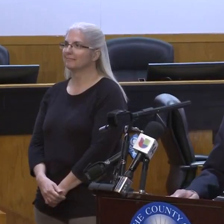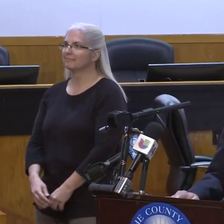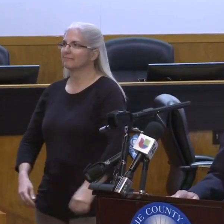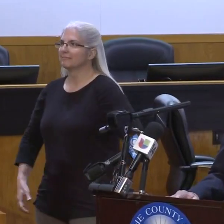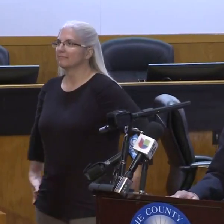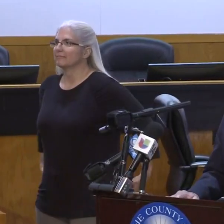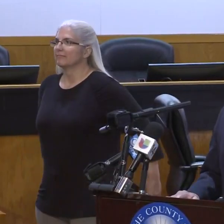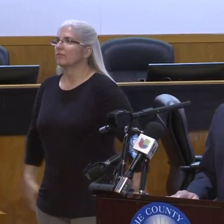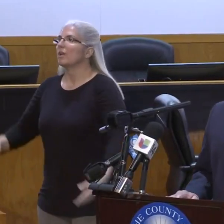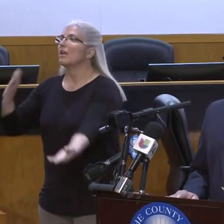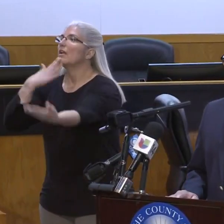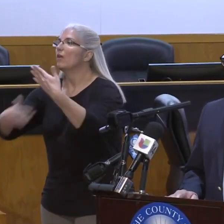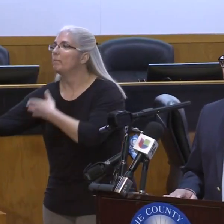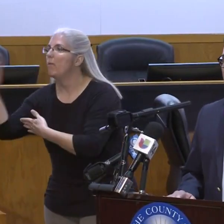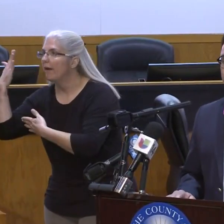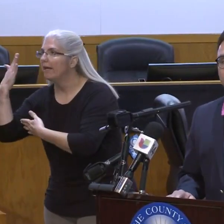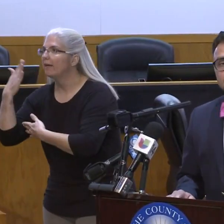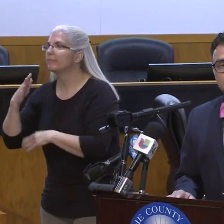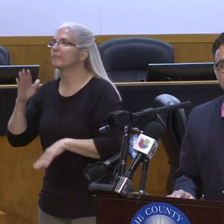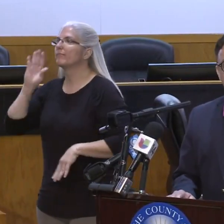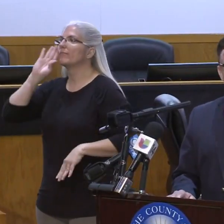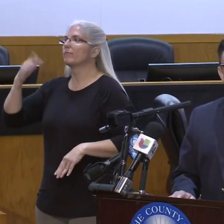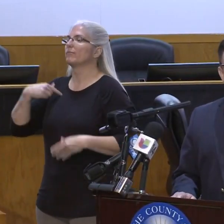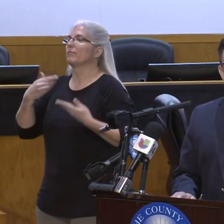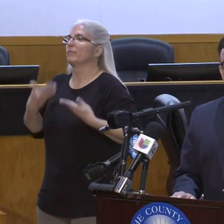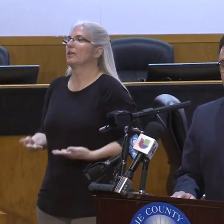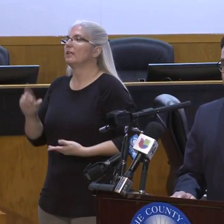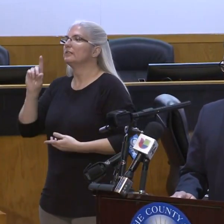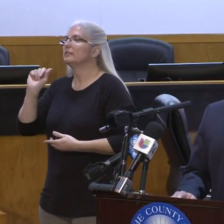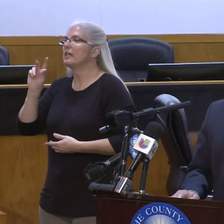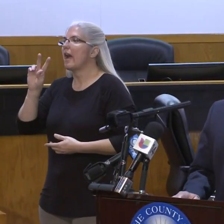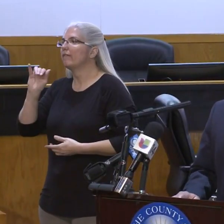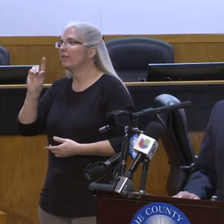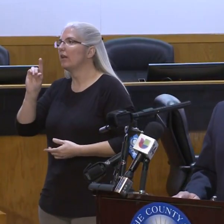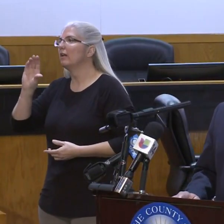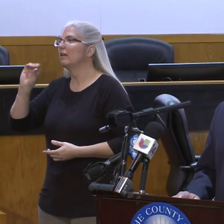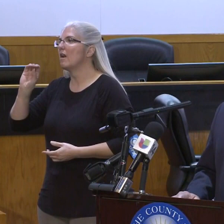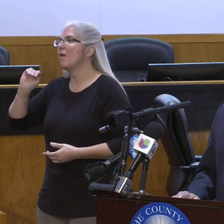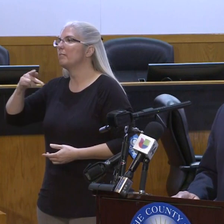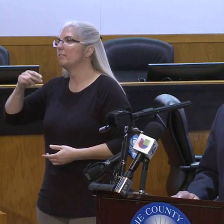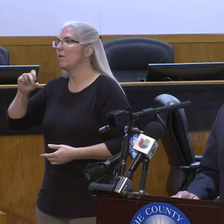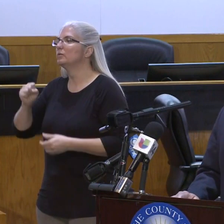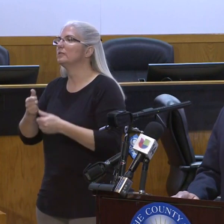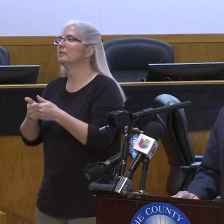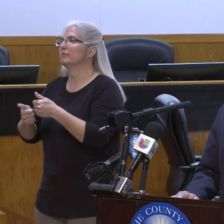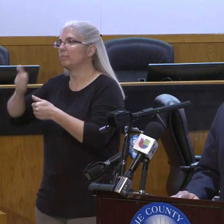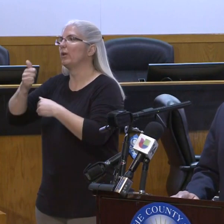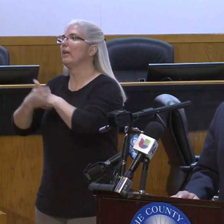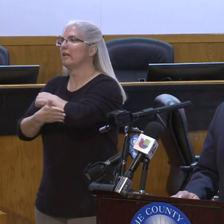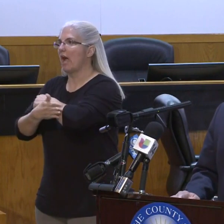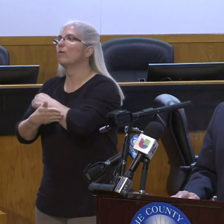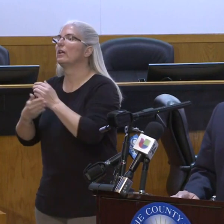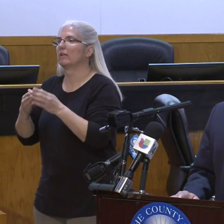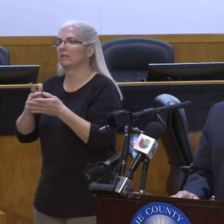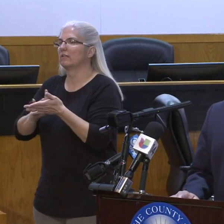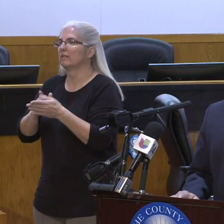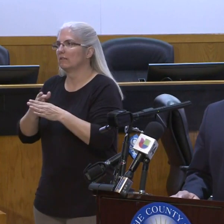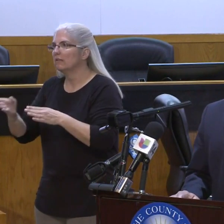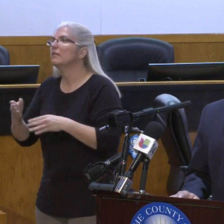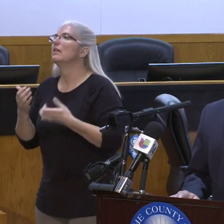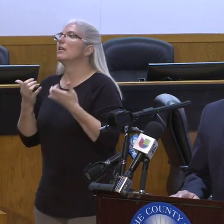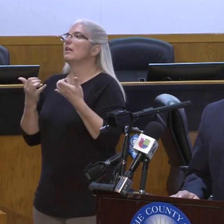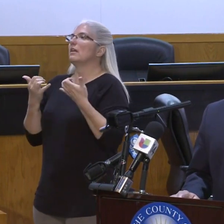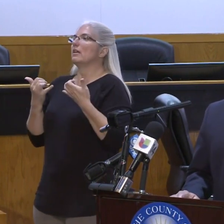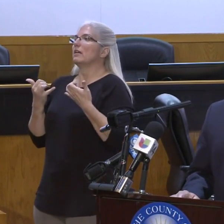Good morning. My name is David Campos. I'm a deputy county executive for the county of Santa Clara. And today I will be